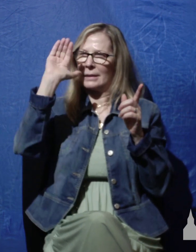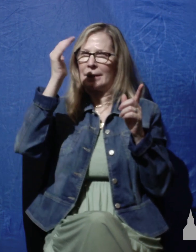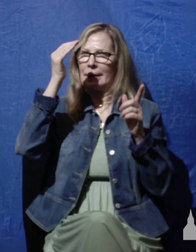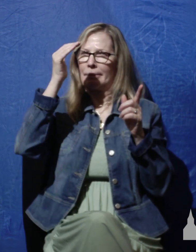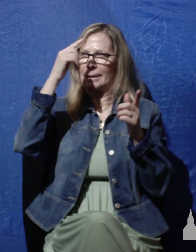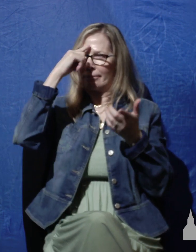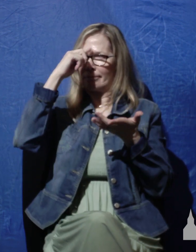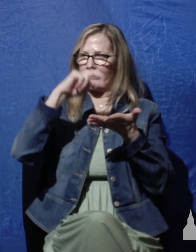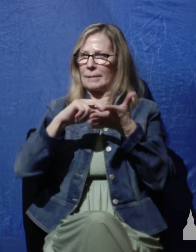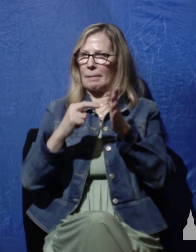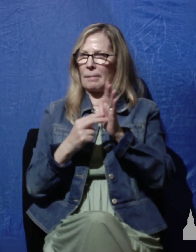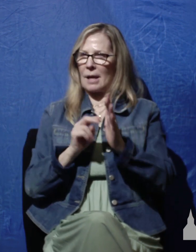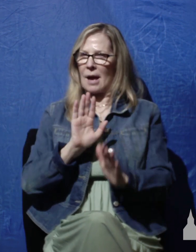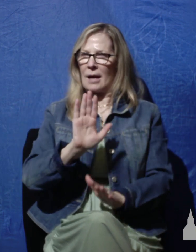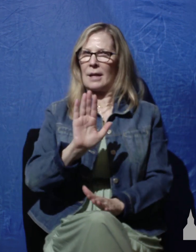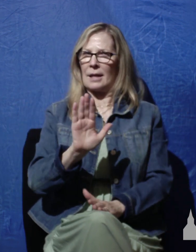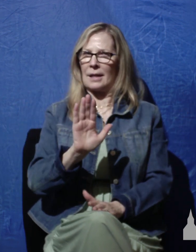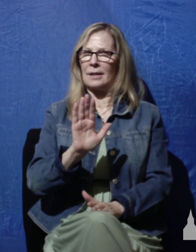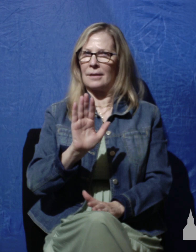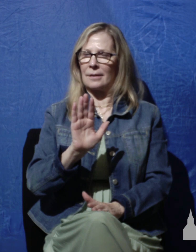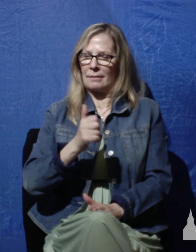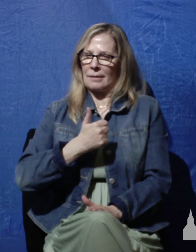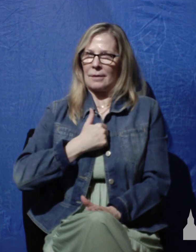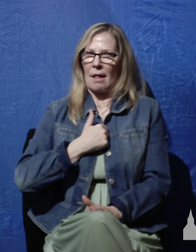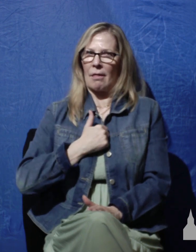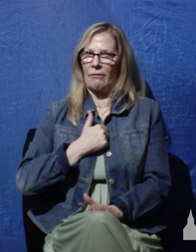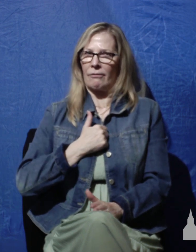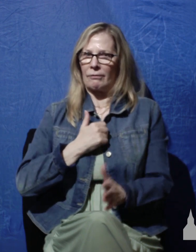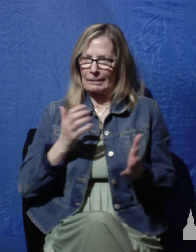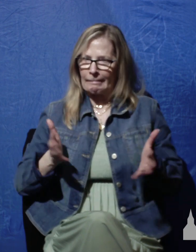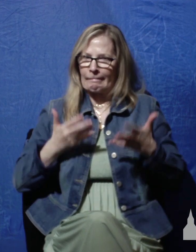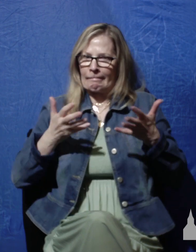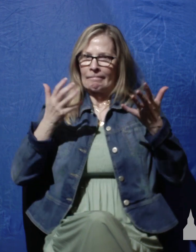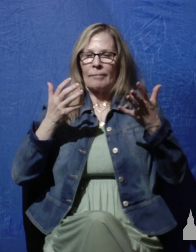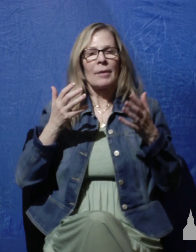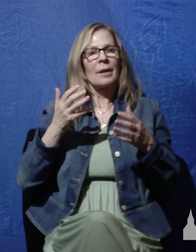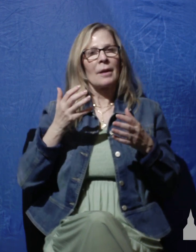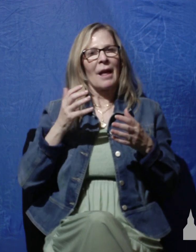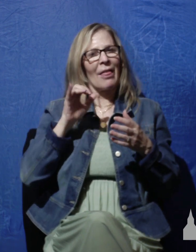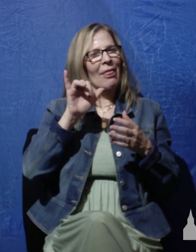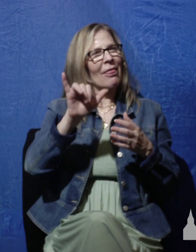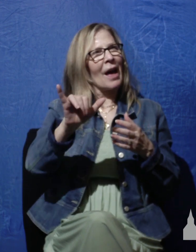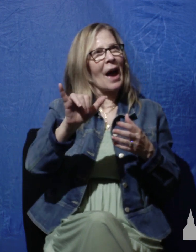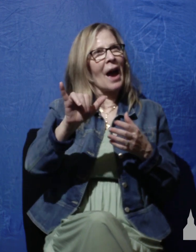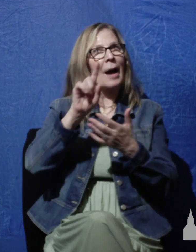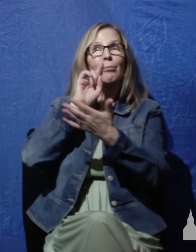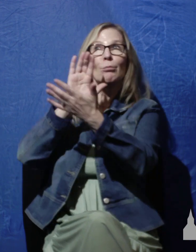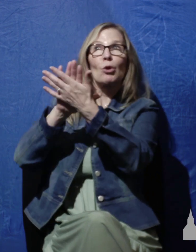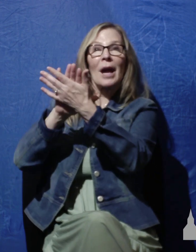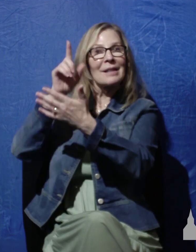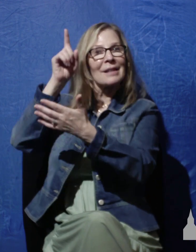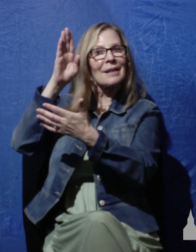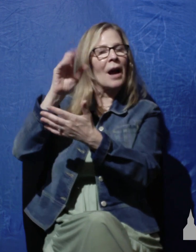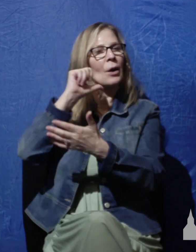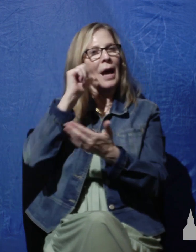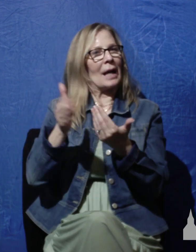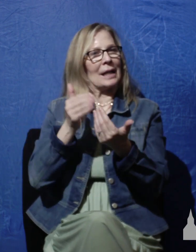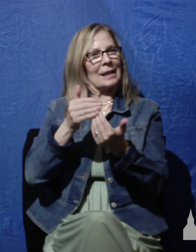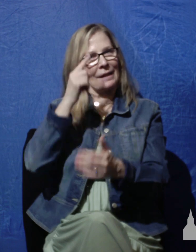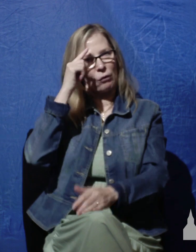his self-exhortation is that praising God wasn't something that he found easy to do at